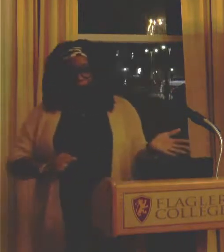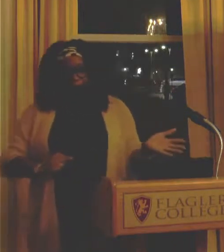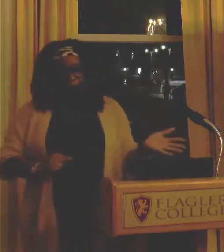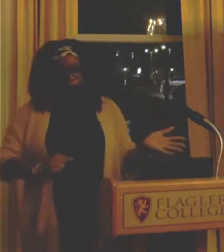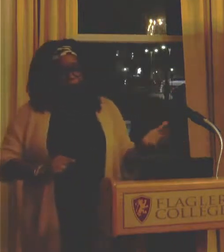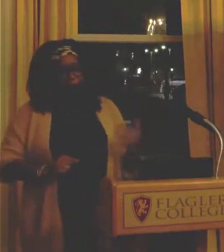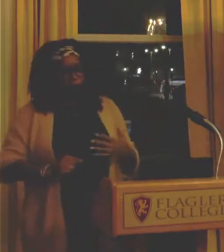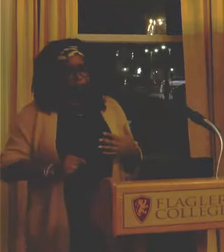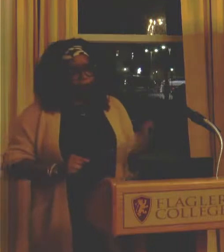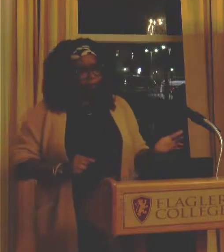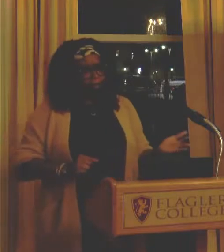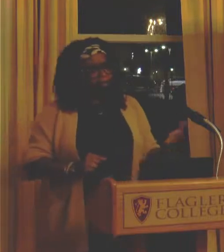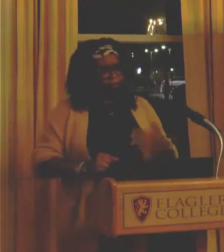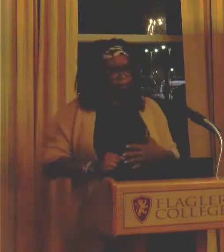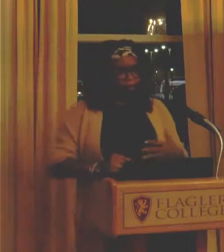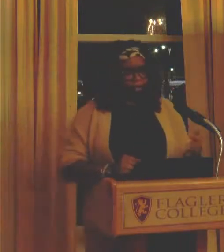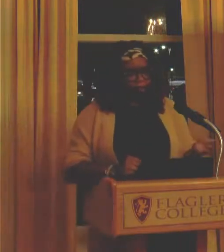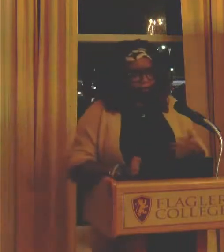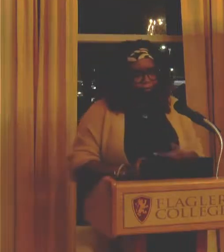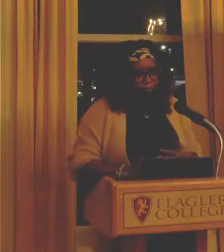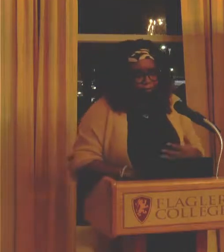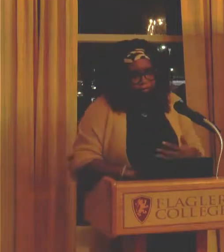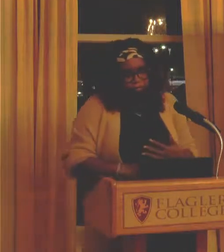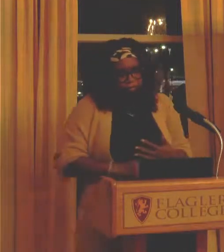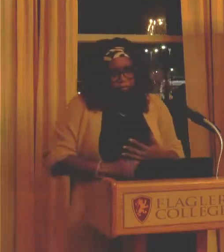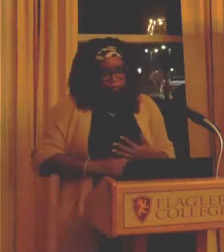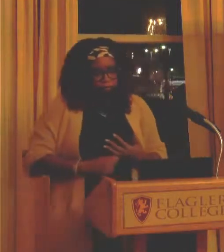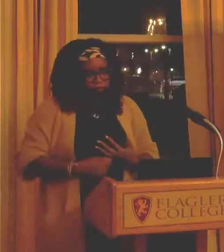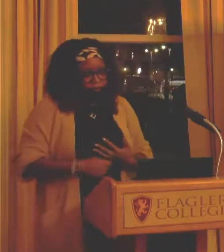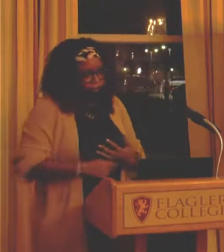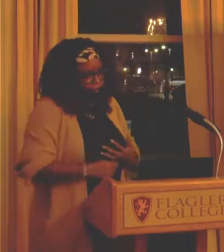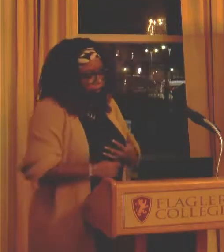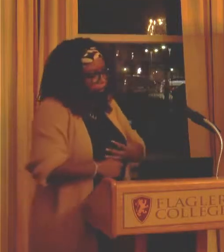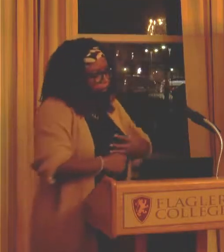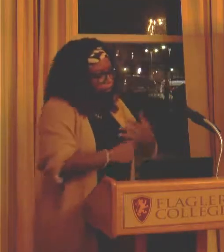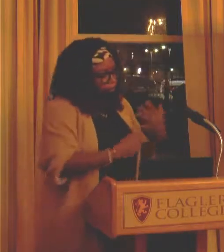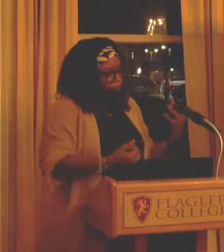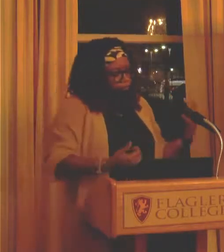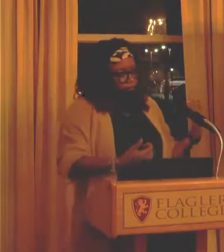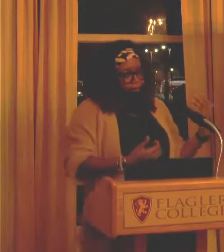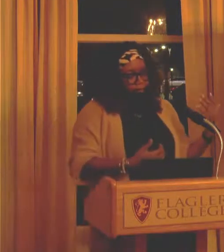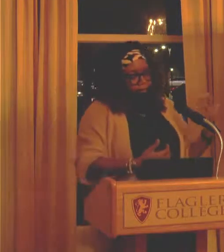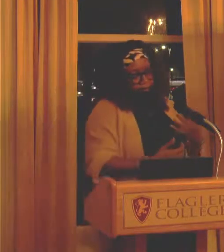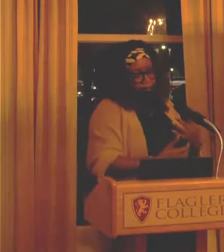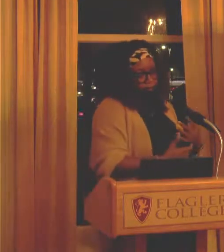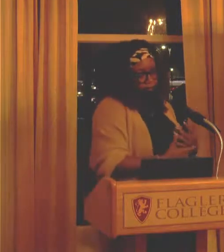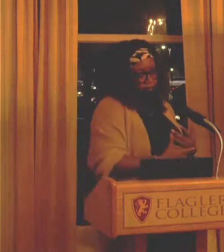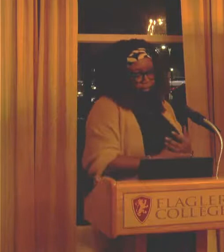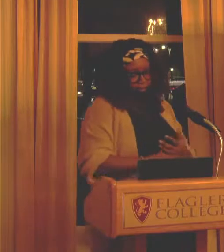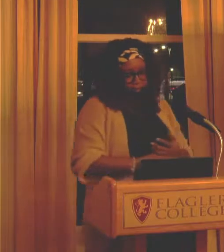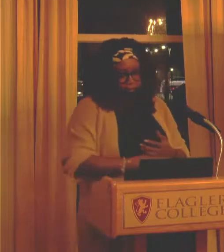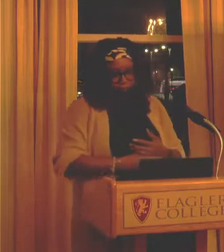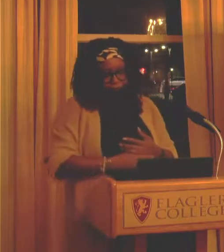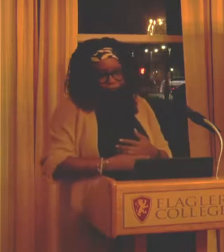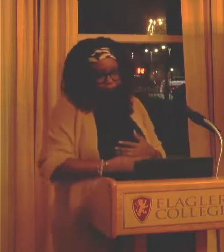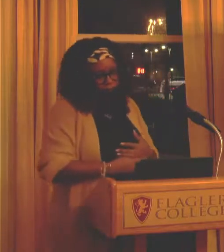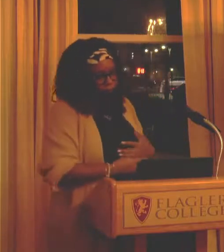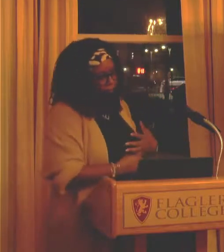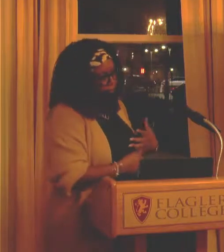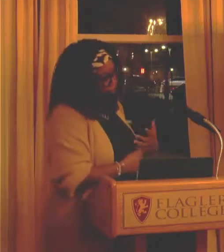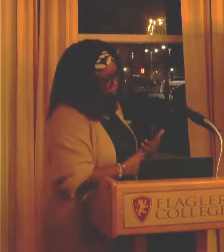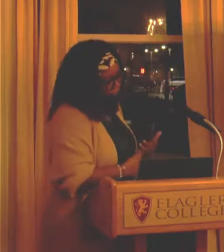And a few, not too long after that, this was one of the biggest shows that I was a part of in Jacksonville.